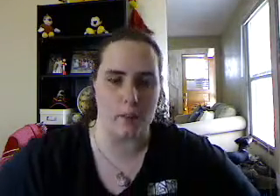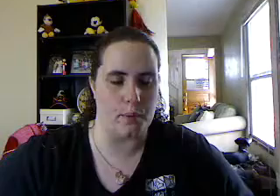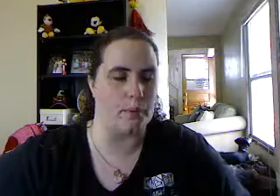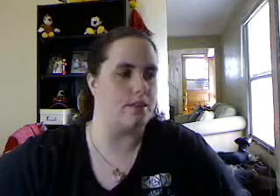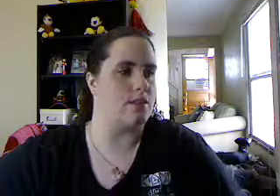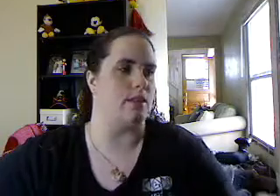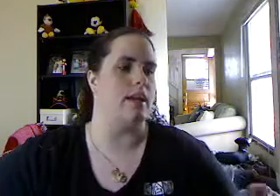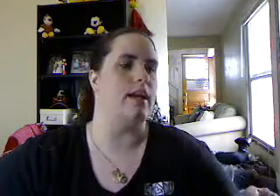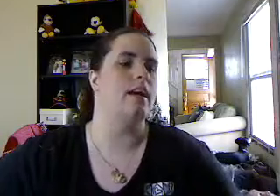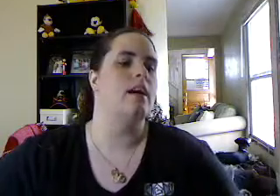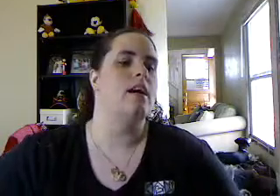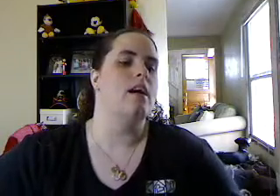help your blood circulate.